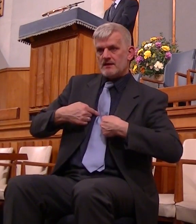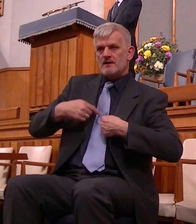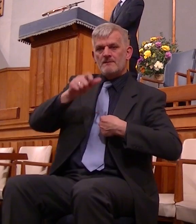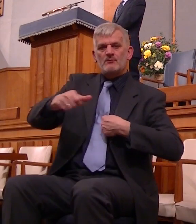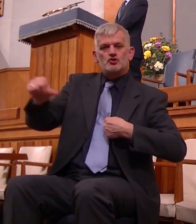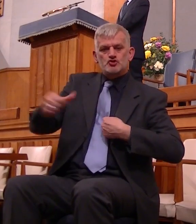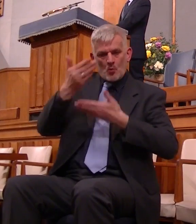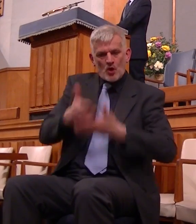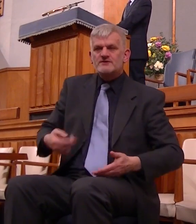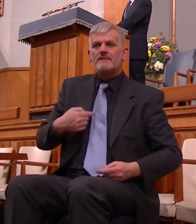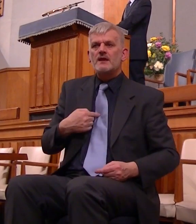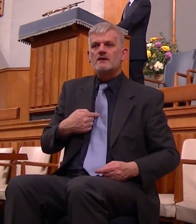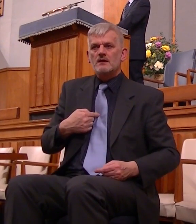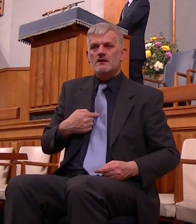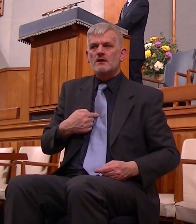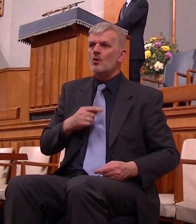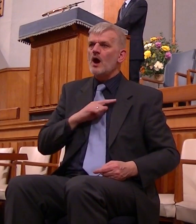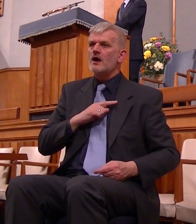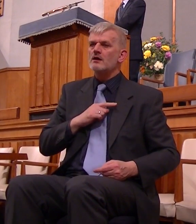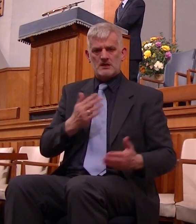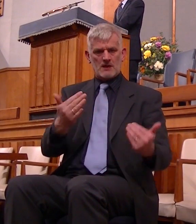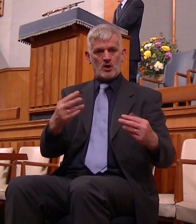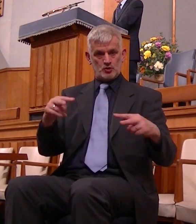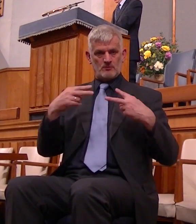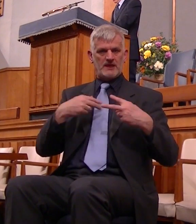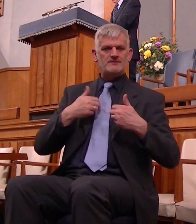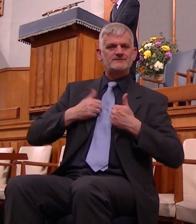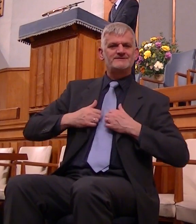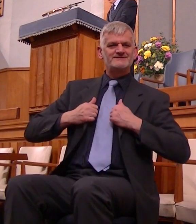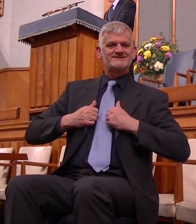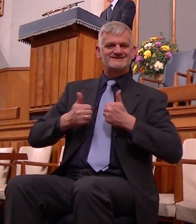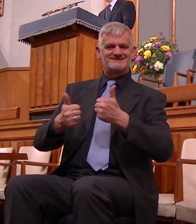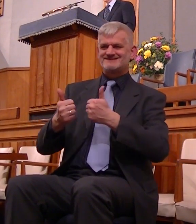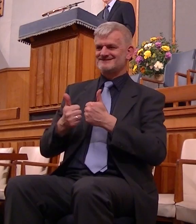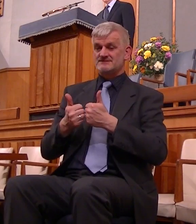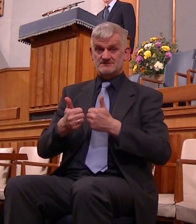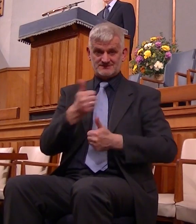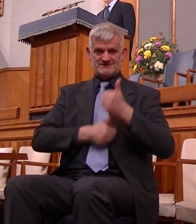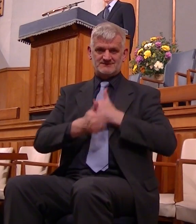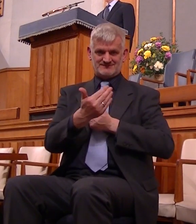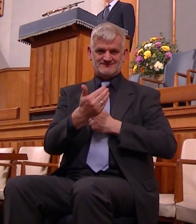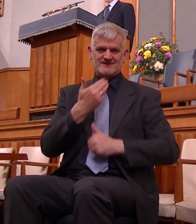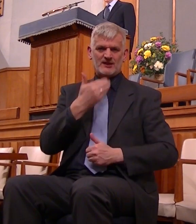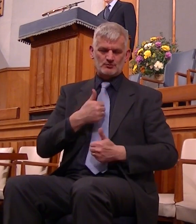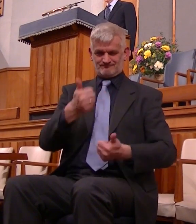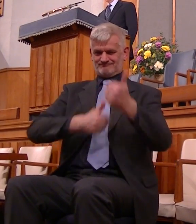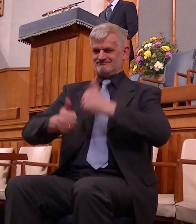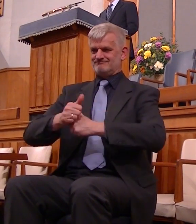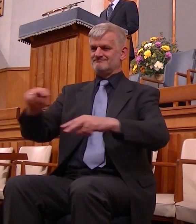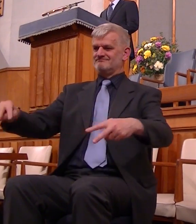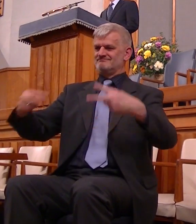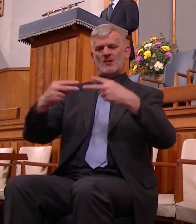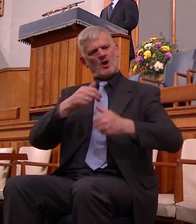we live to be admired for what people think of us to be applauded to be regarded